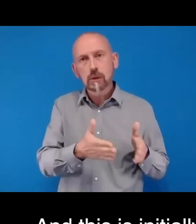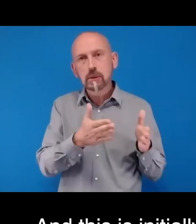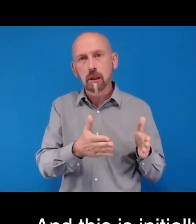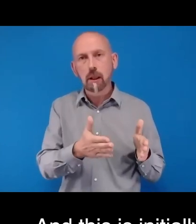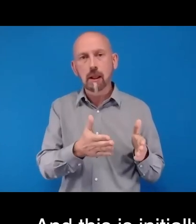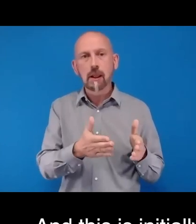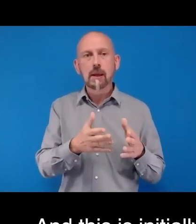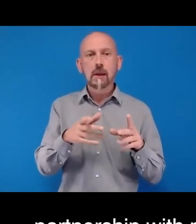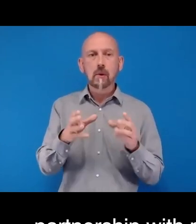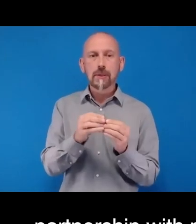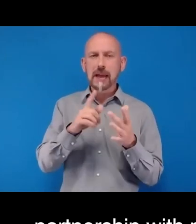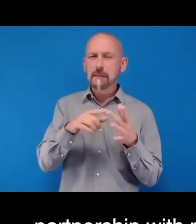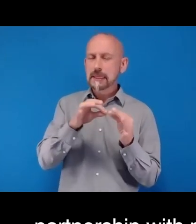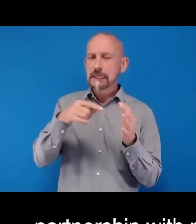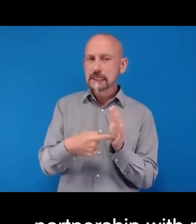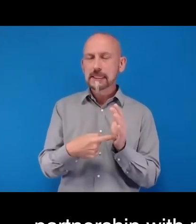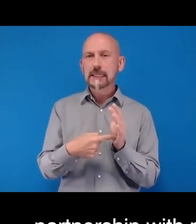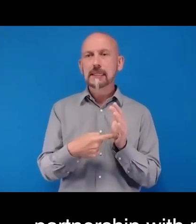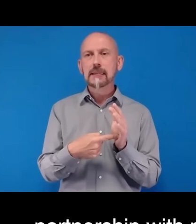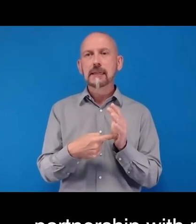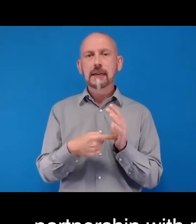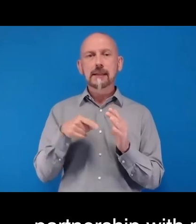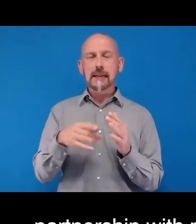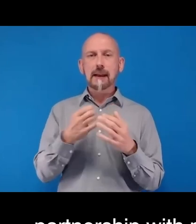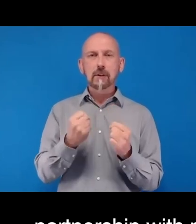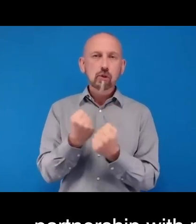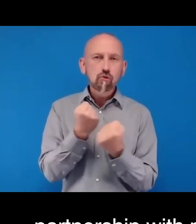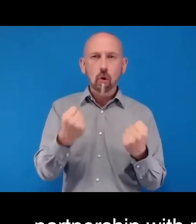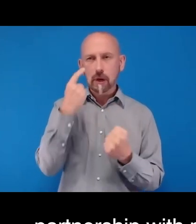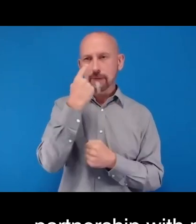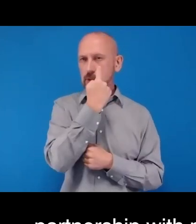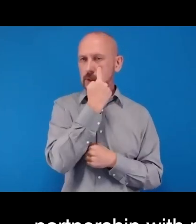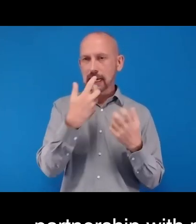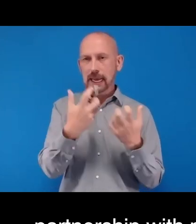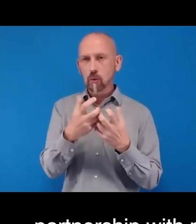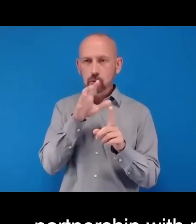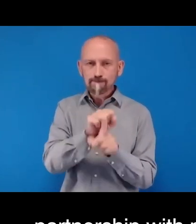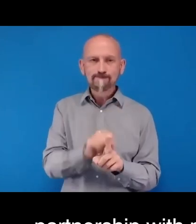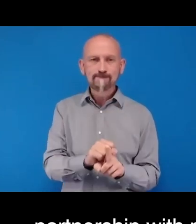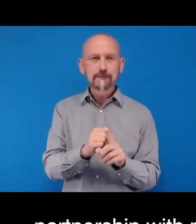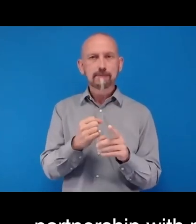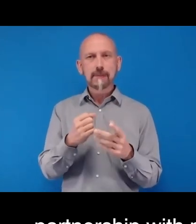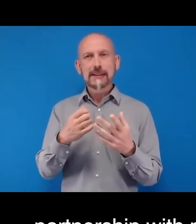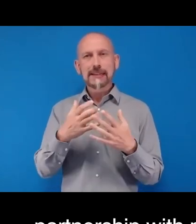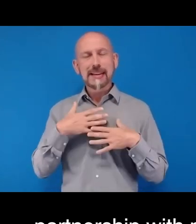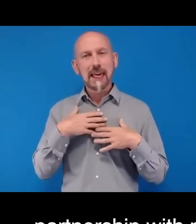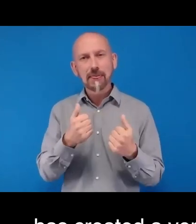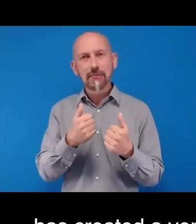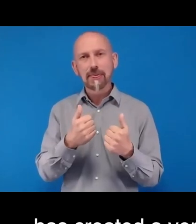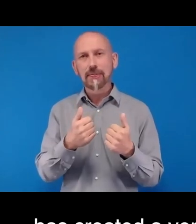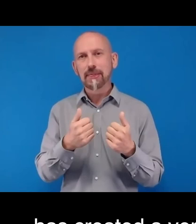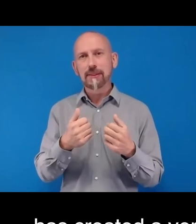LRBT, has created a very strong evidence to address barriers for universal health coverage, especially for